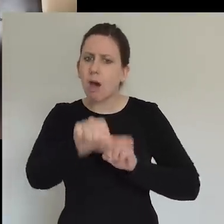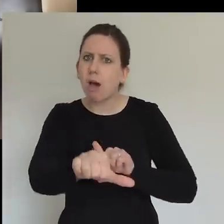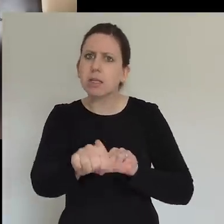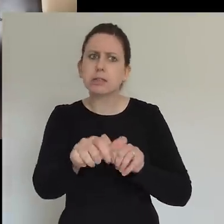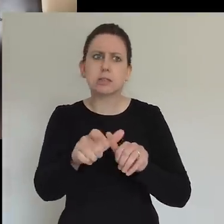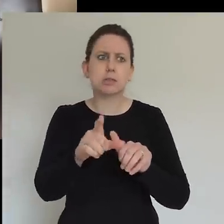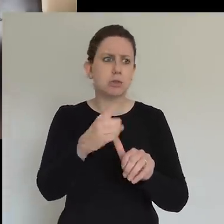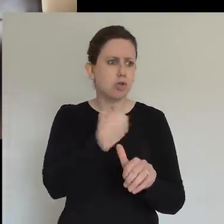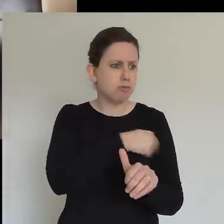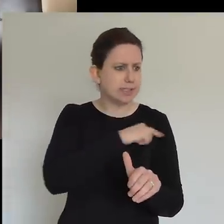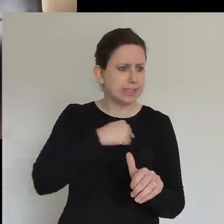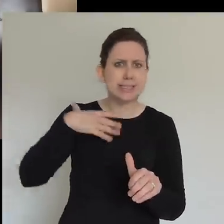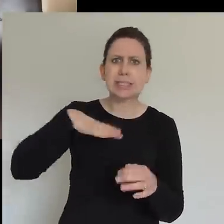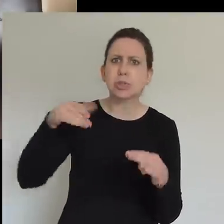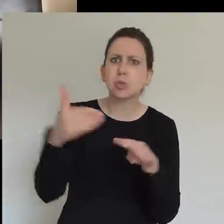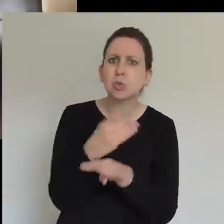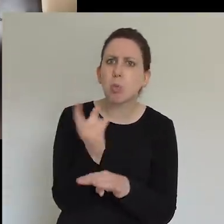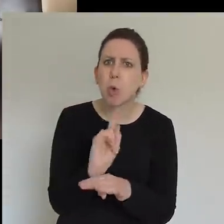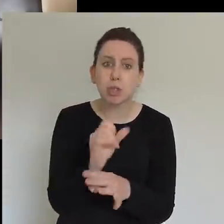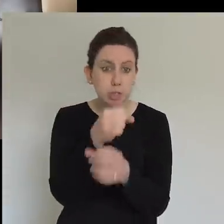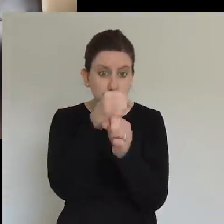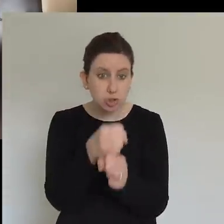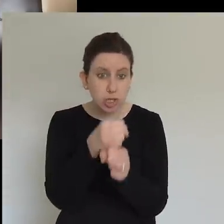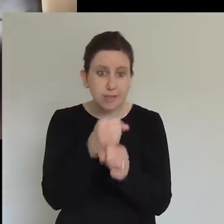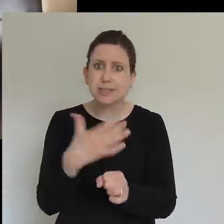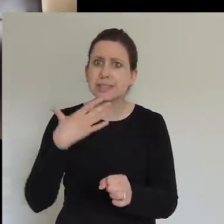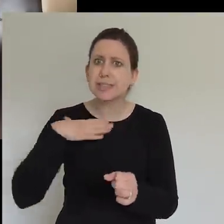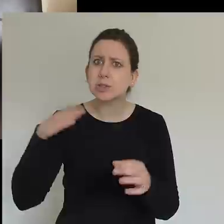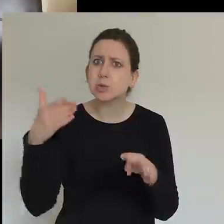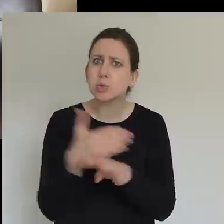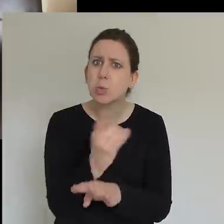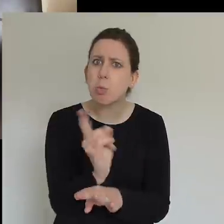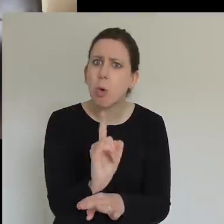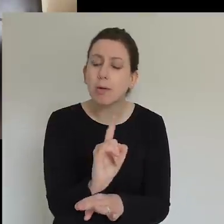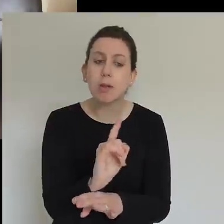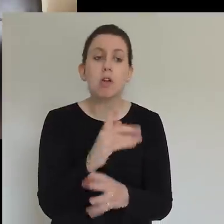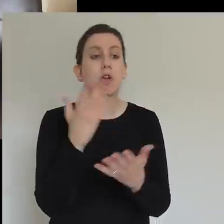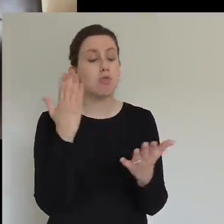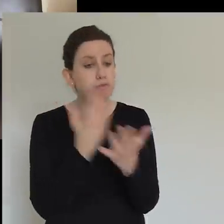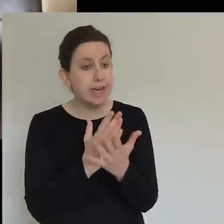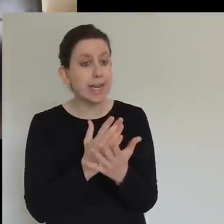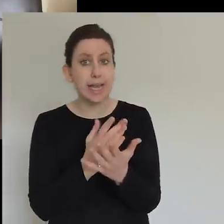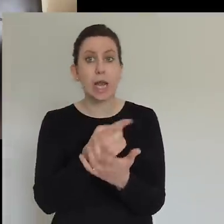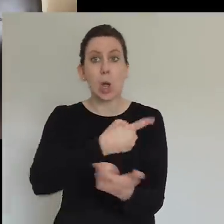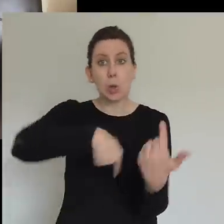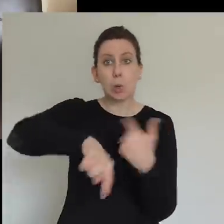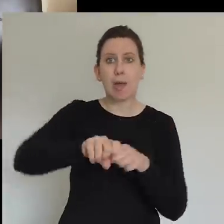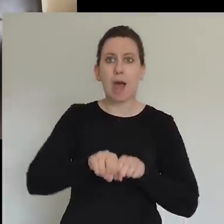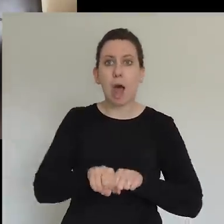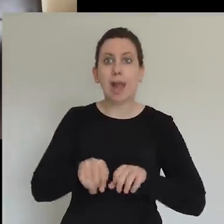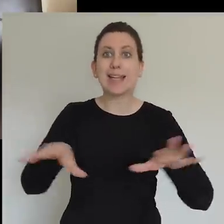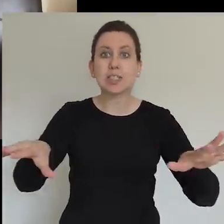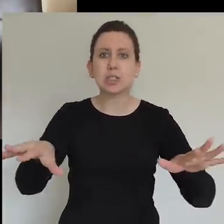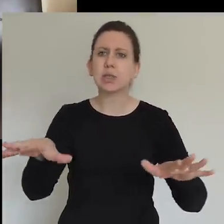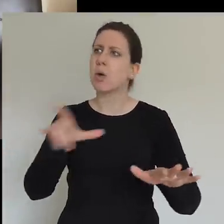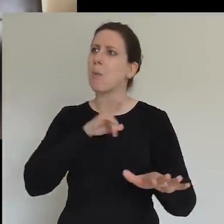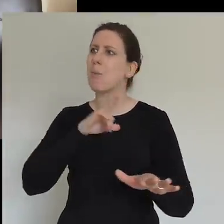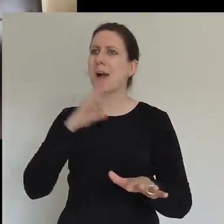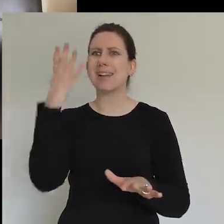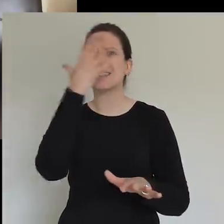to a conclusion that it's an unleashed people where everyone's involved. You see, when the Spirit moves on people, all kinds of things happen. When he moves through them,